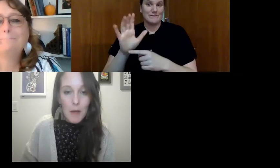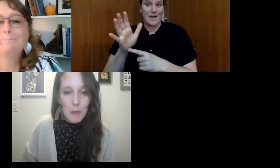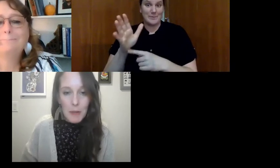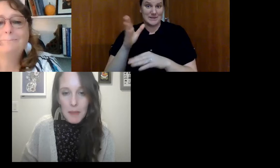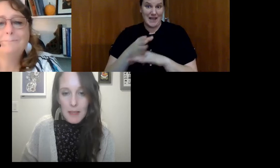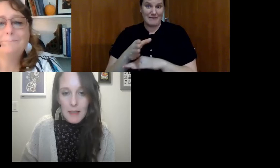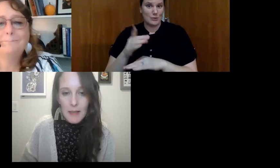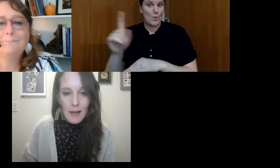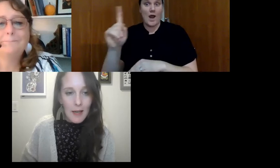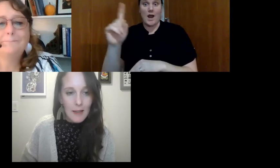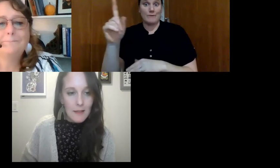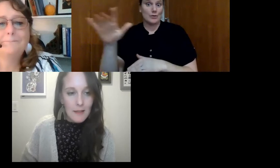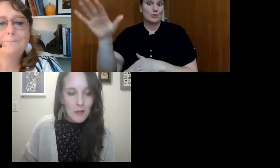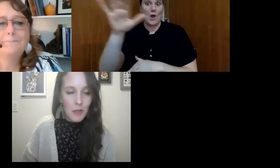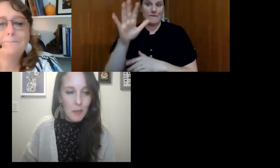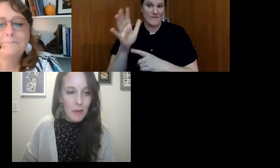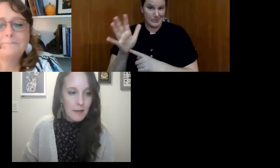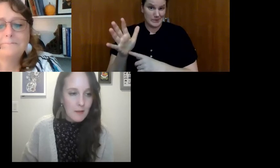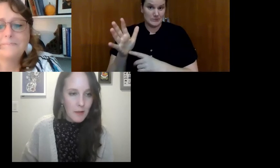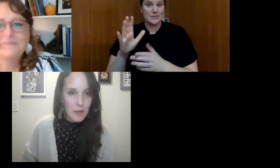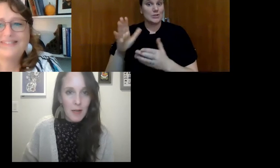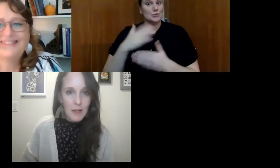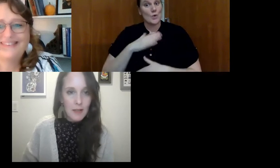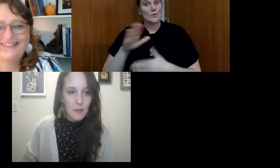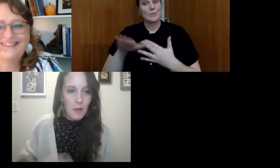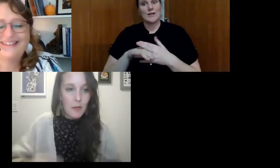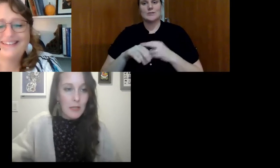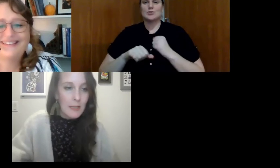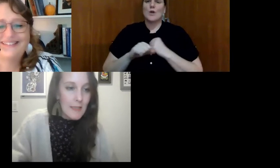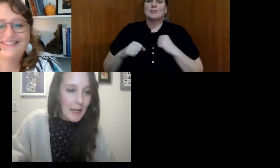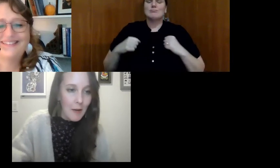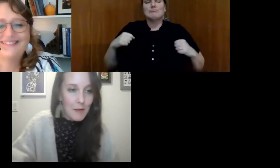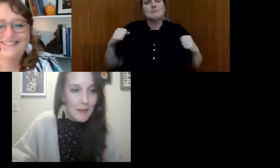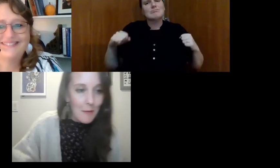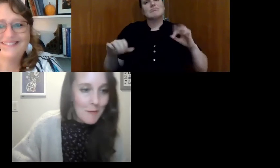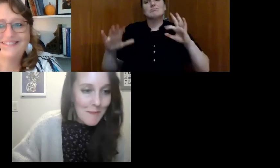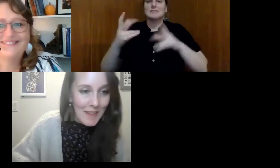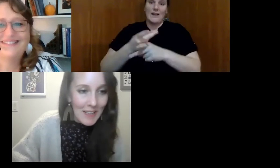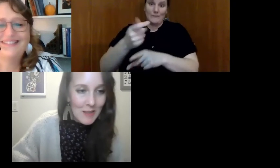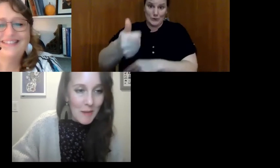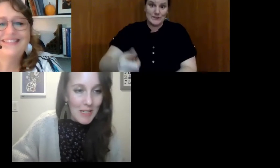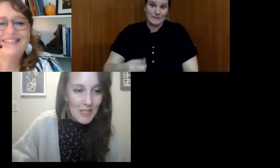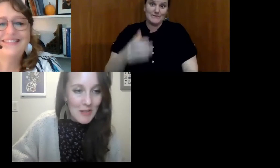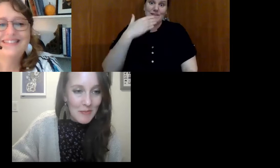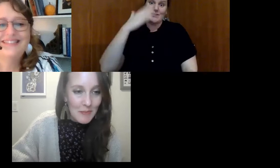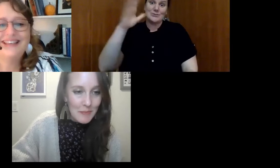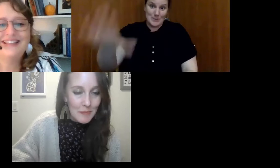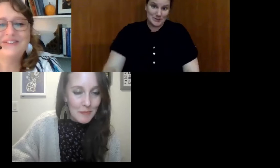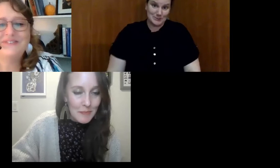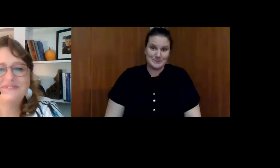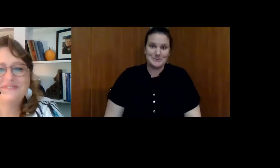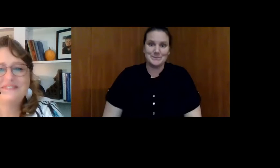after wherever you may be and enjoy your break, stretch your body, do whatever you need to take care of yourself. Thank you so much.